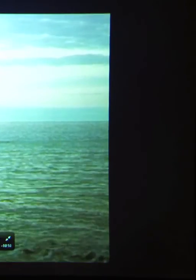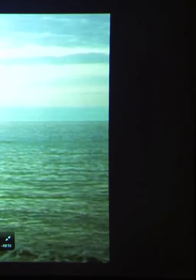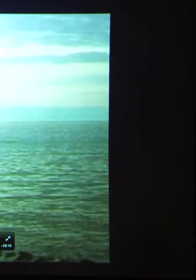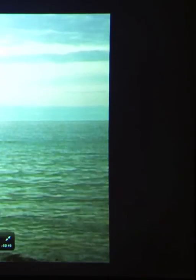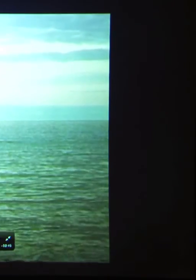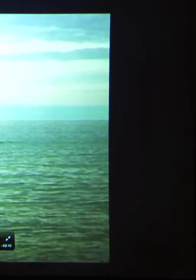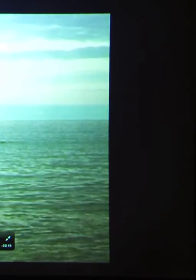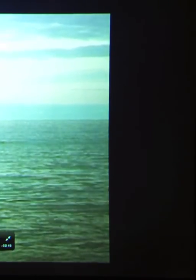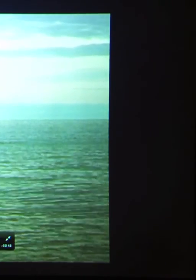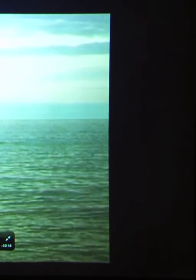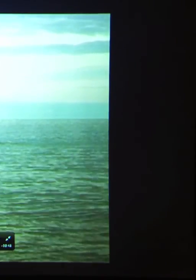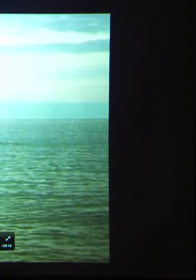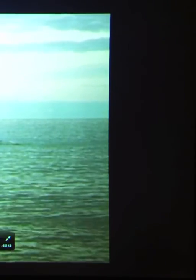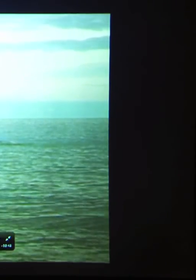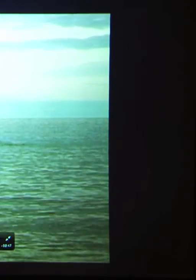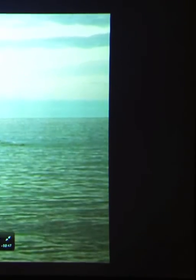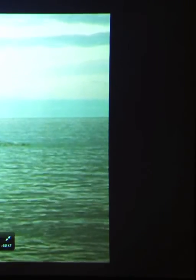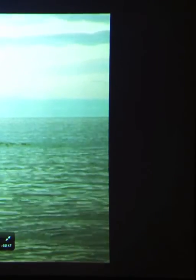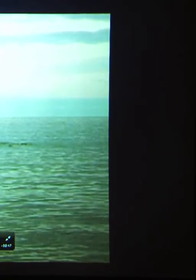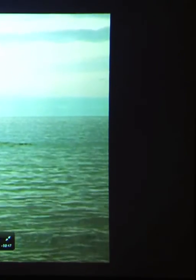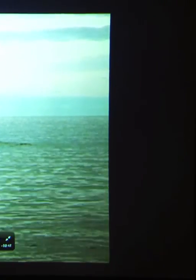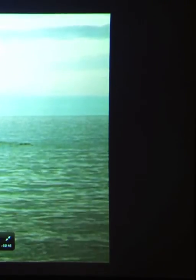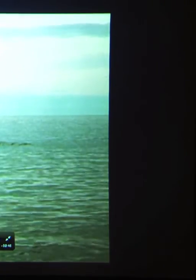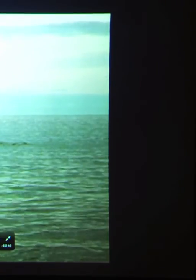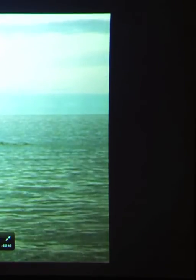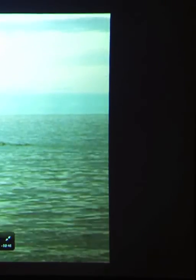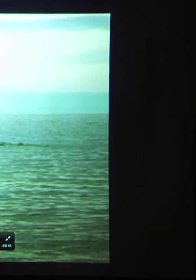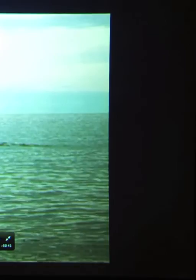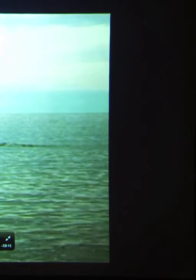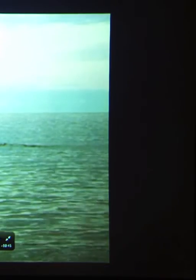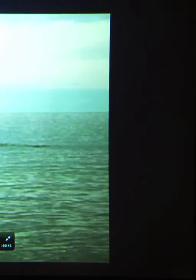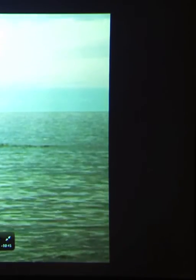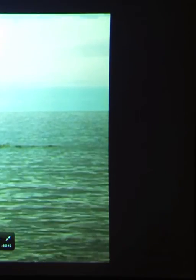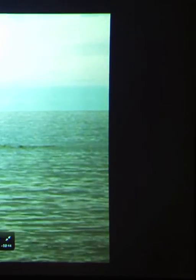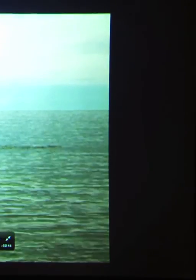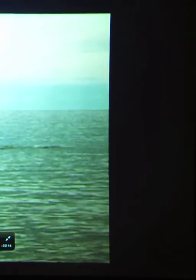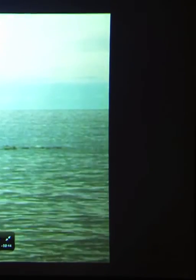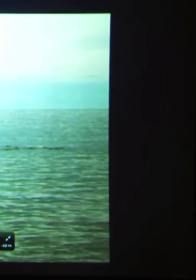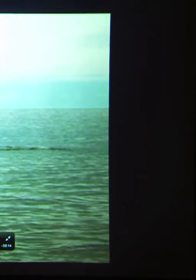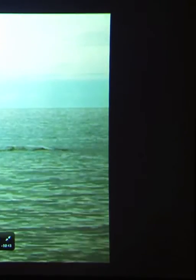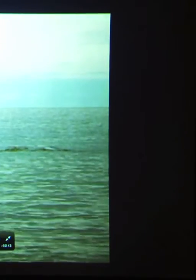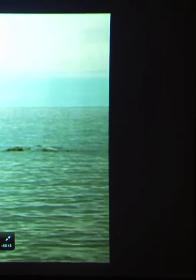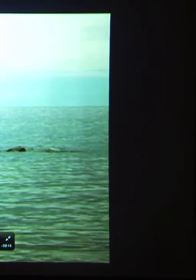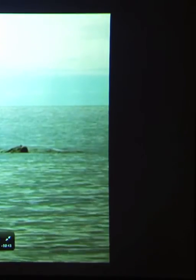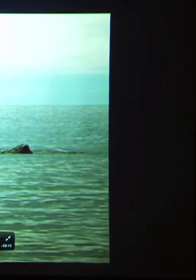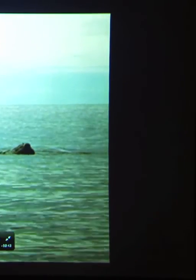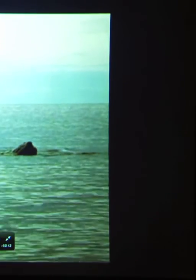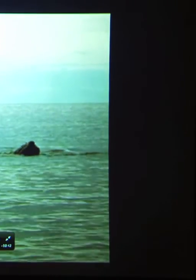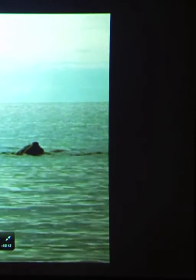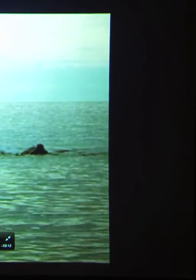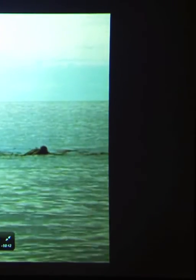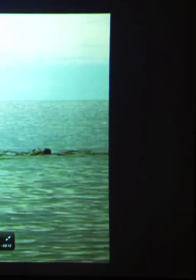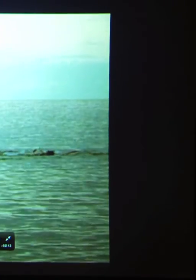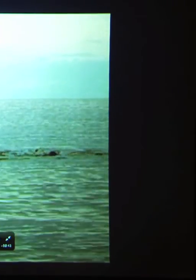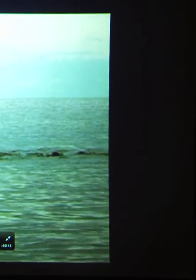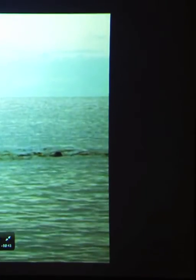Southern white whales, mother and baby. Frolicking only 30 metres offshore in the Bay of Plenty. A